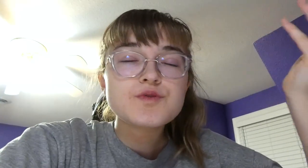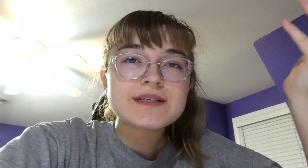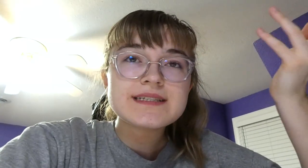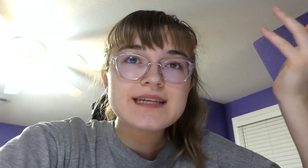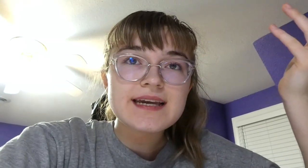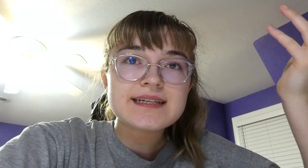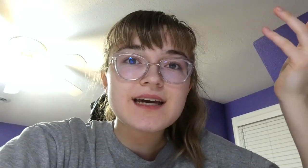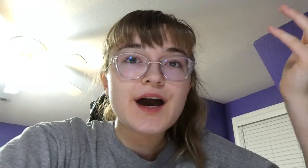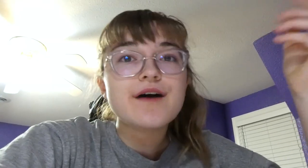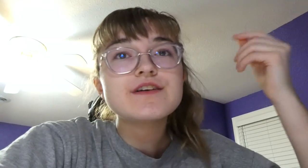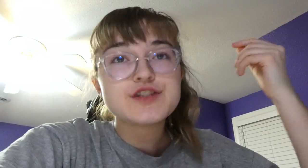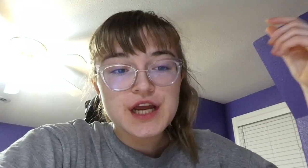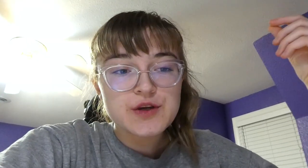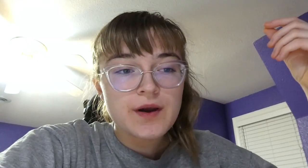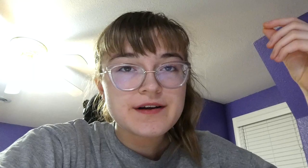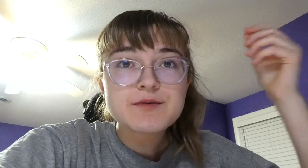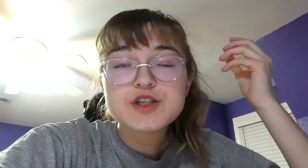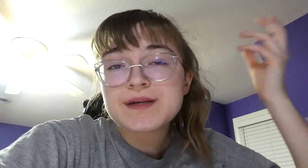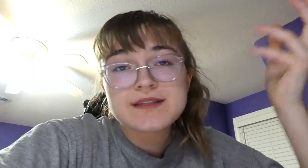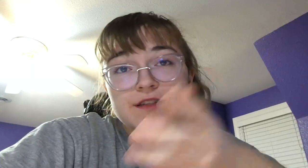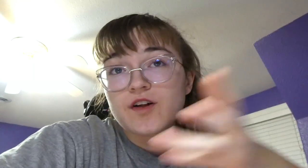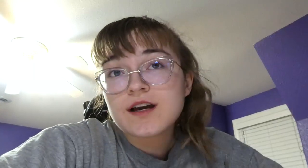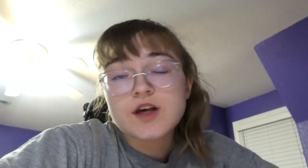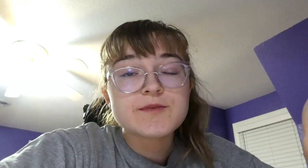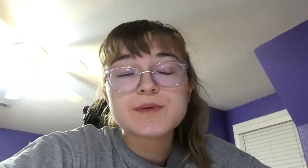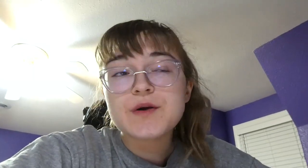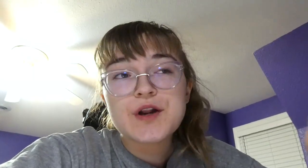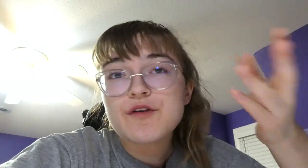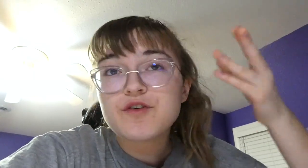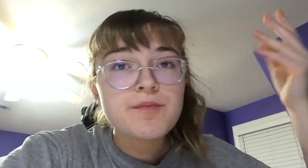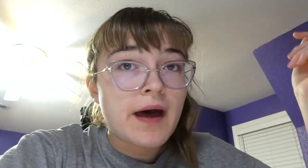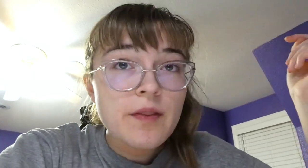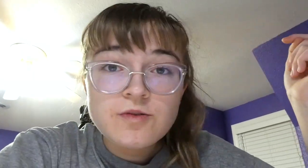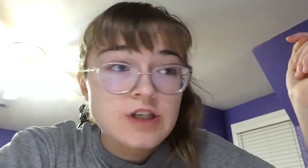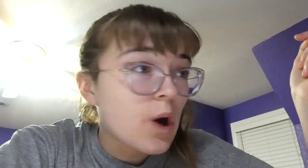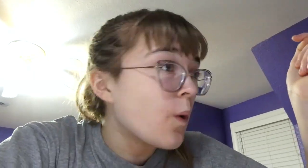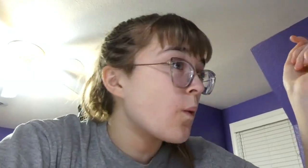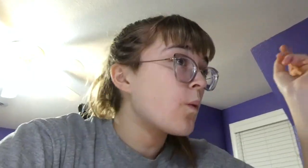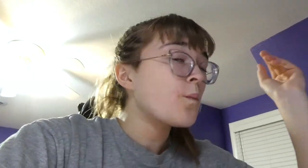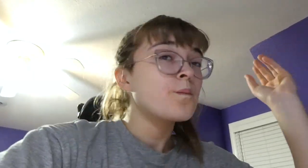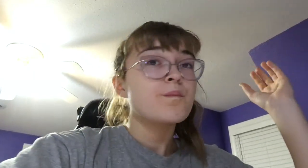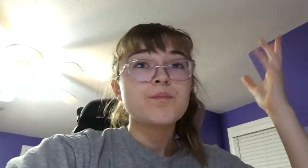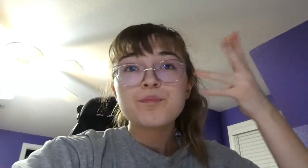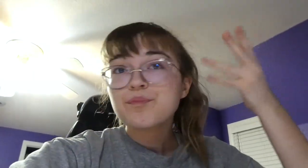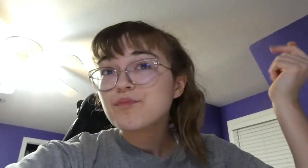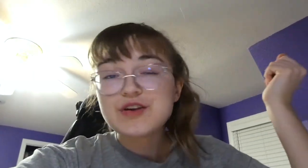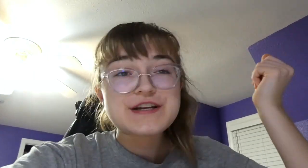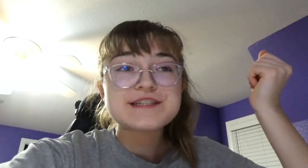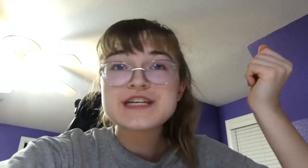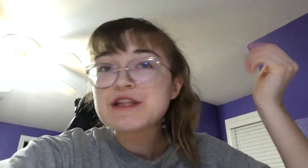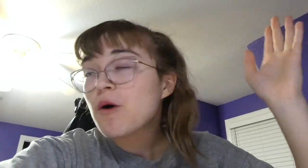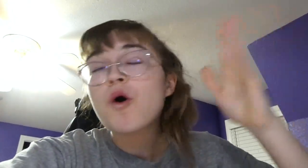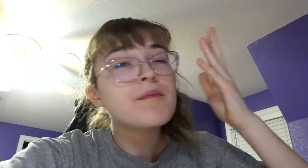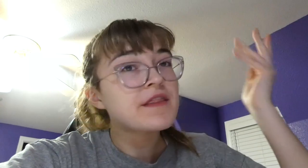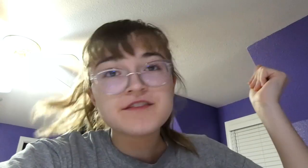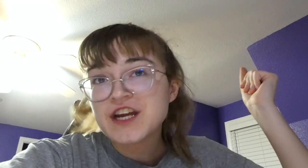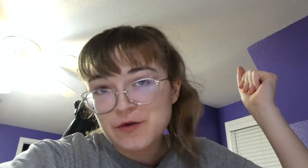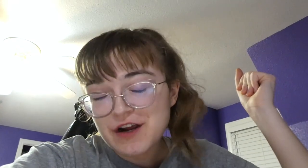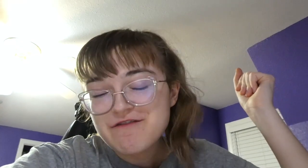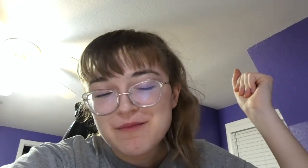22nd of January, which means this vlog has almost been going on for a month, so, you're going to see the whole month of January from